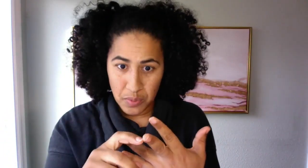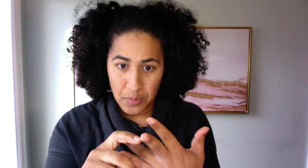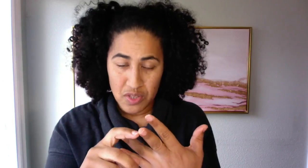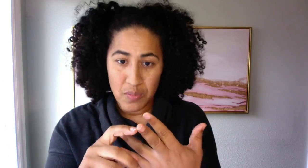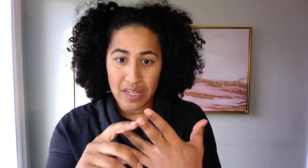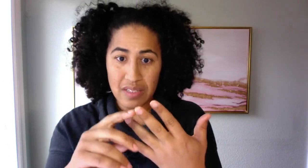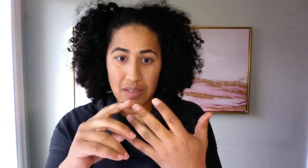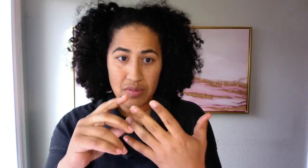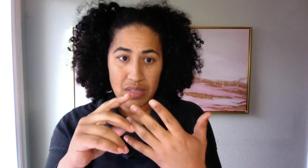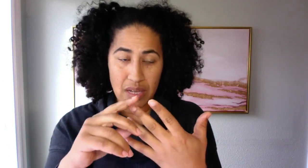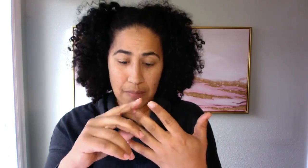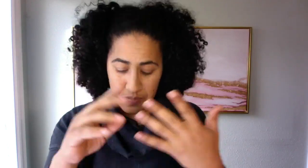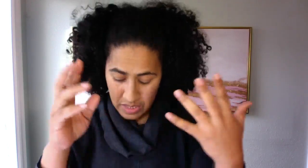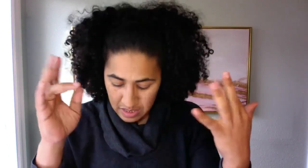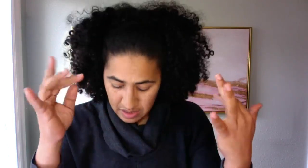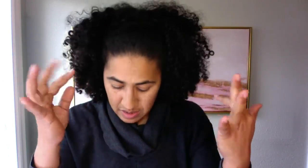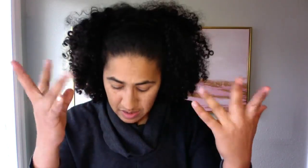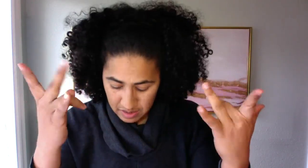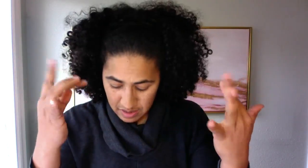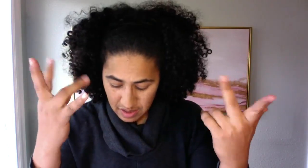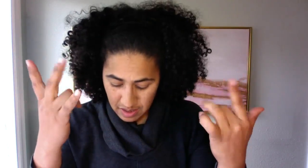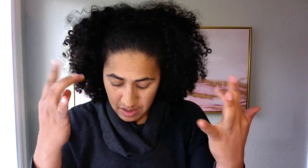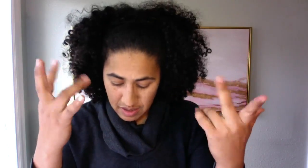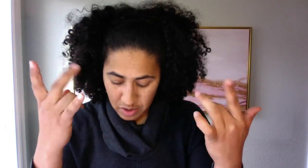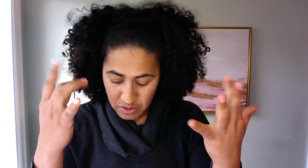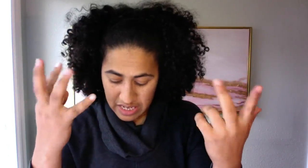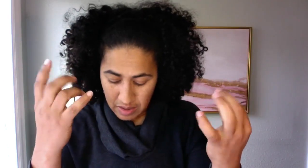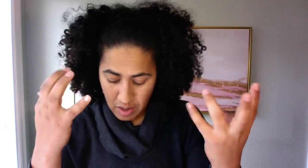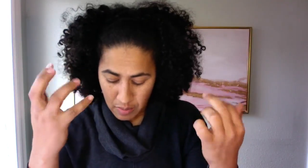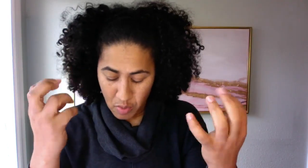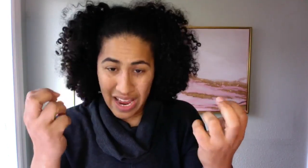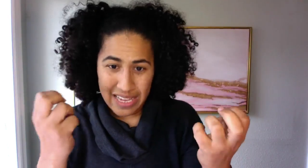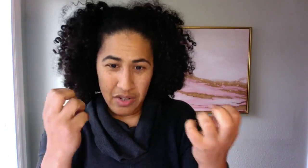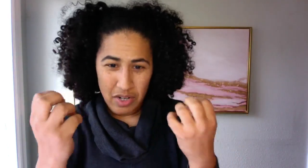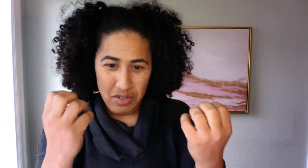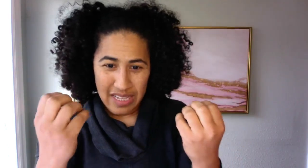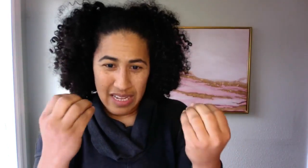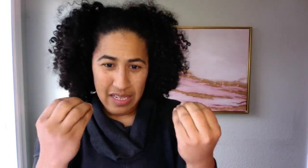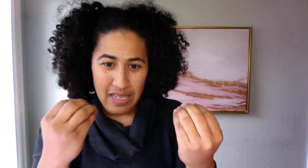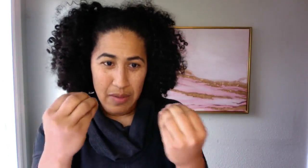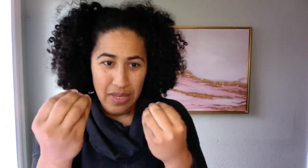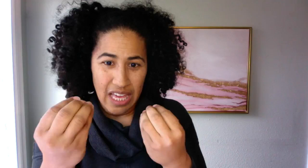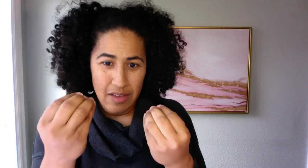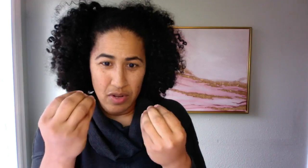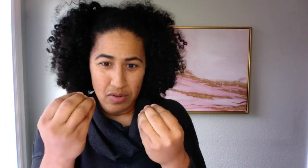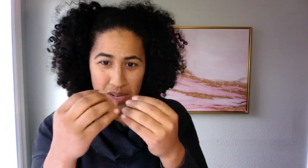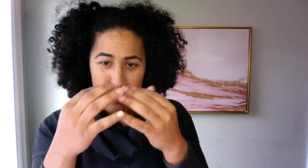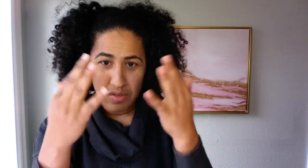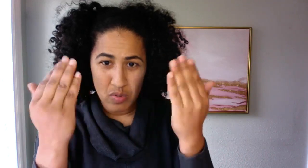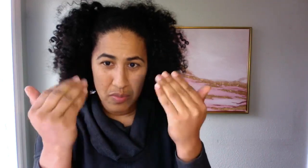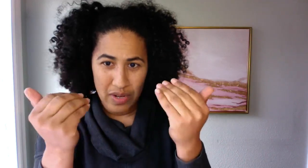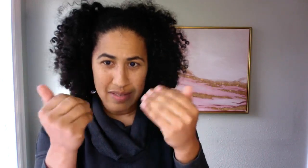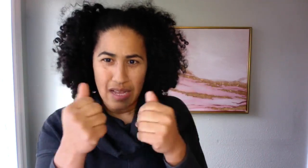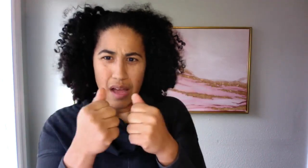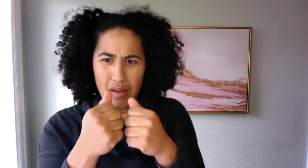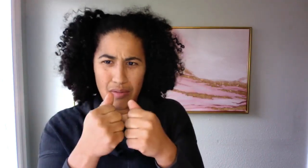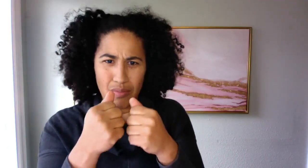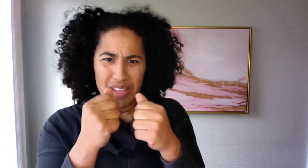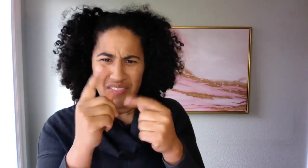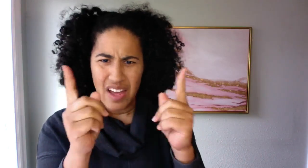perspectives, um, uh, creating a more accurate understanding and behaviors, right? This is where the brain is like, oh, we've had